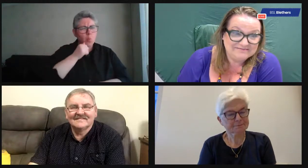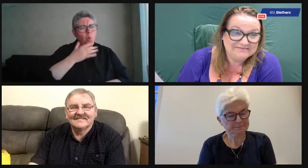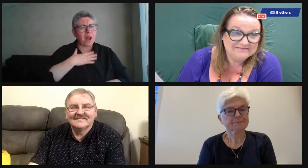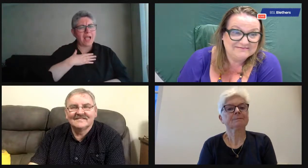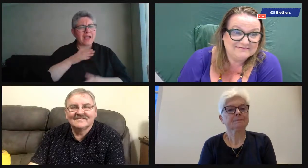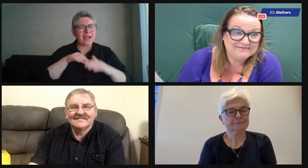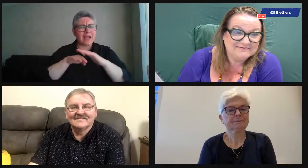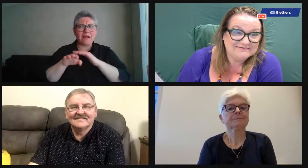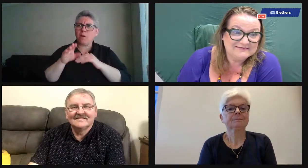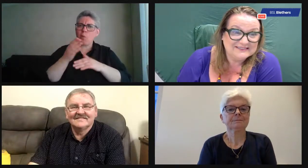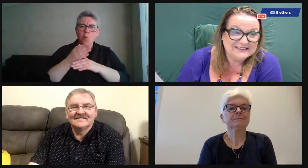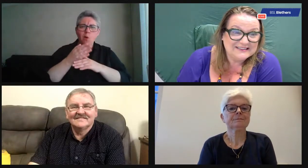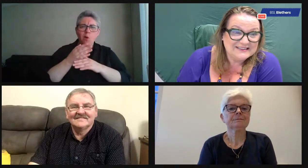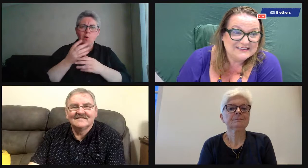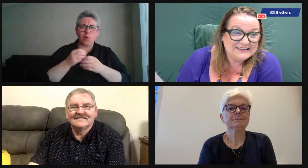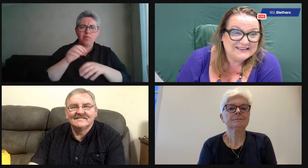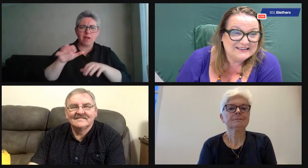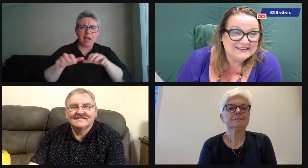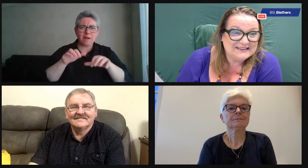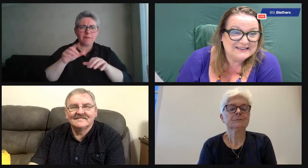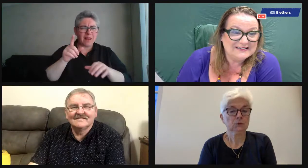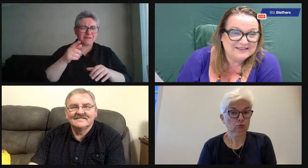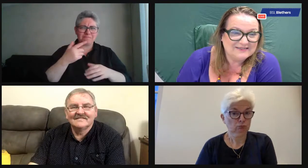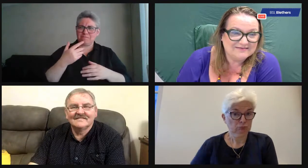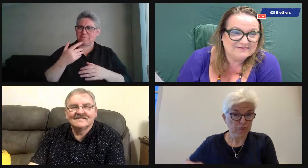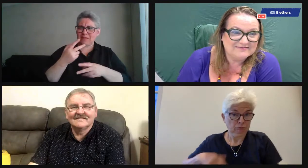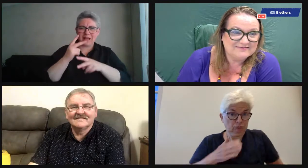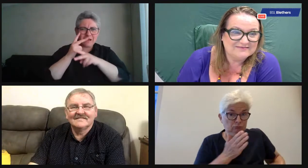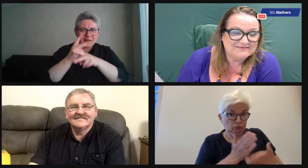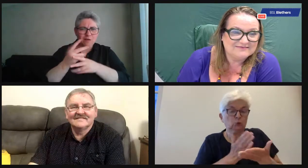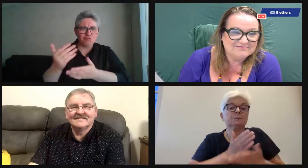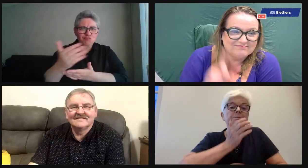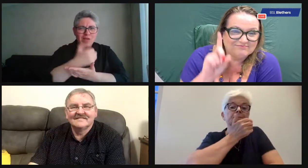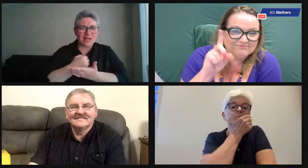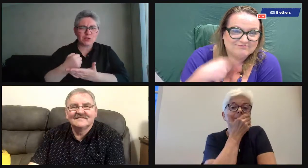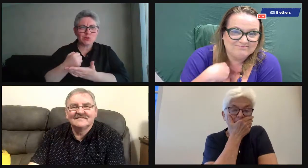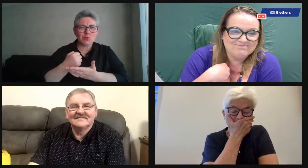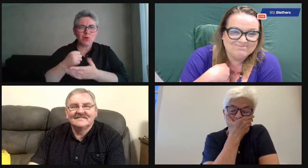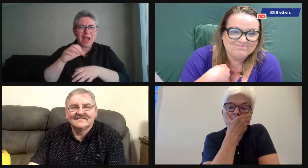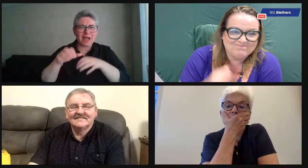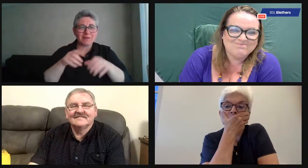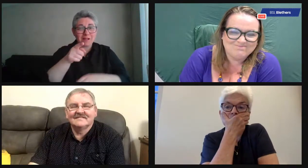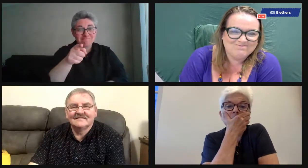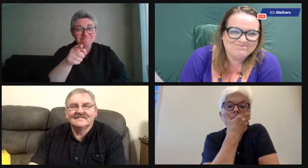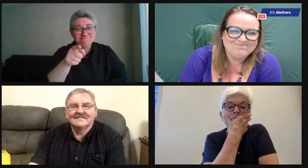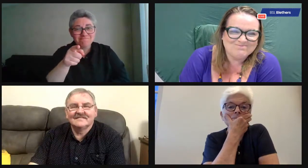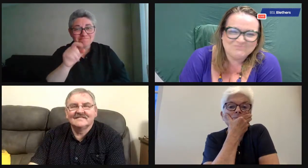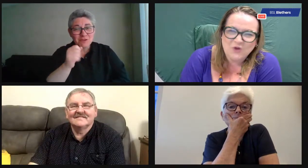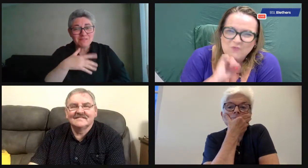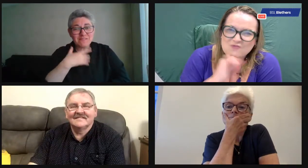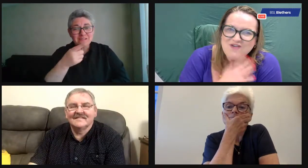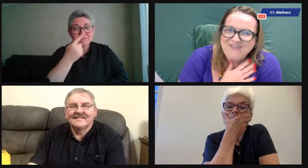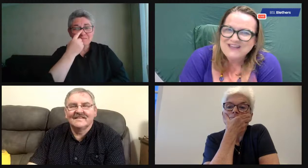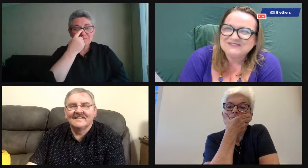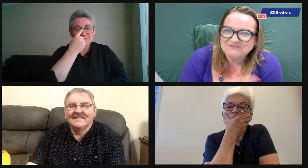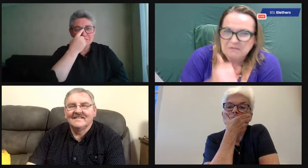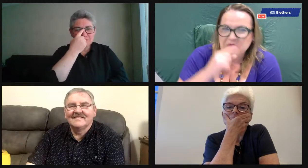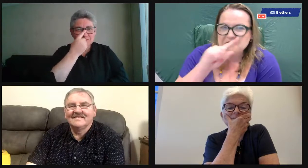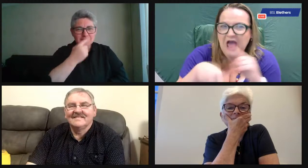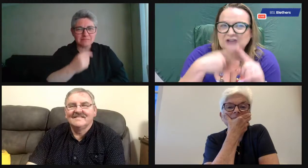But, you know, you don't have to work with people. You could be working with animals, right? You know, lots of volunteer opportunities in animal rescue centers.